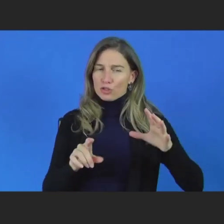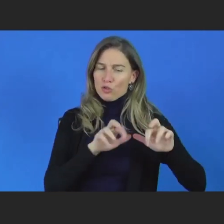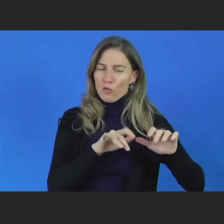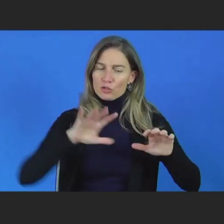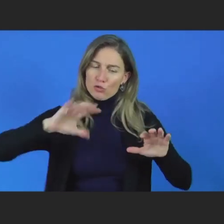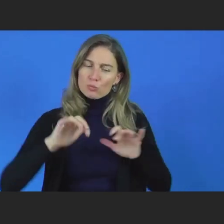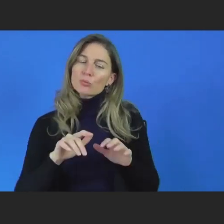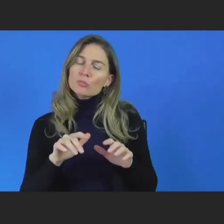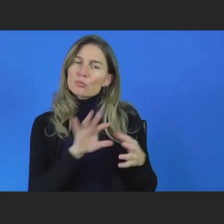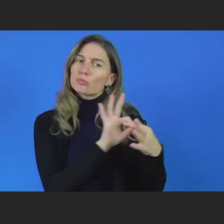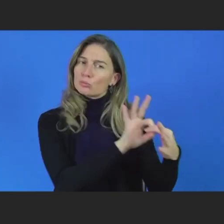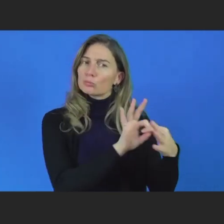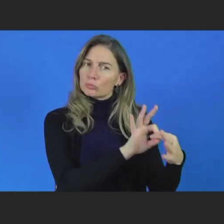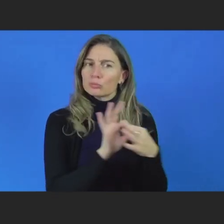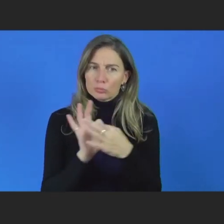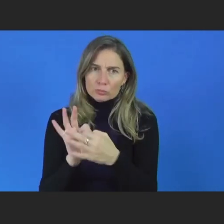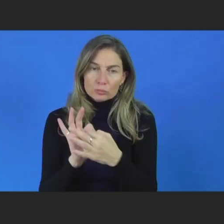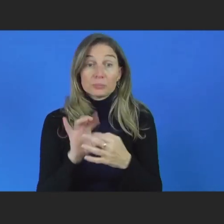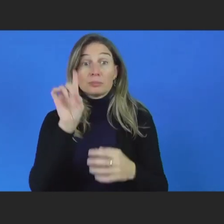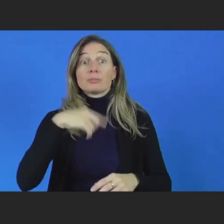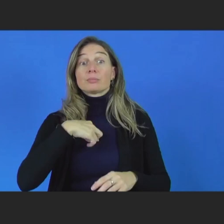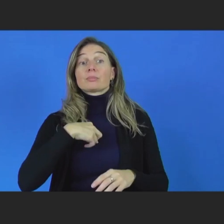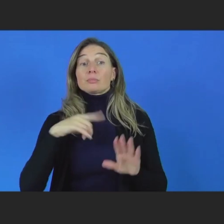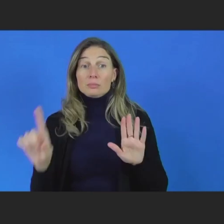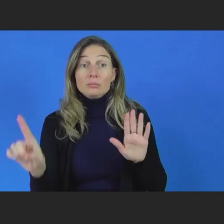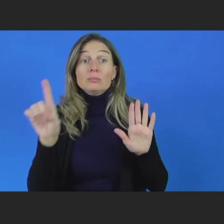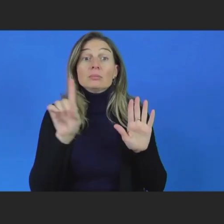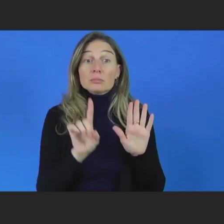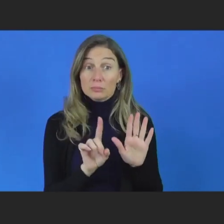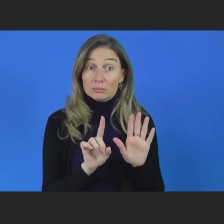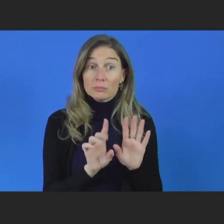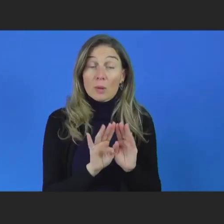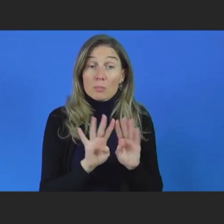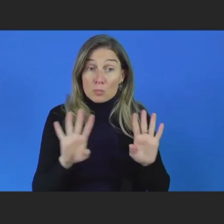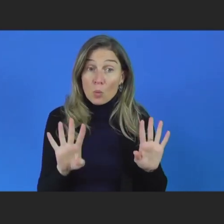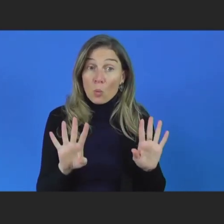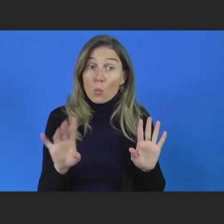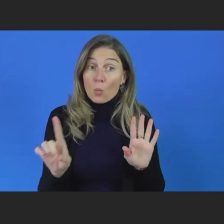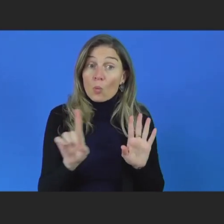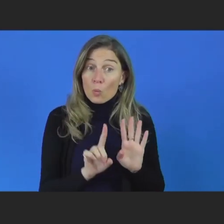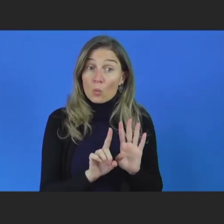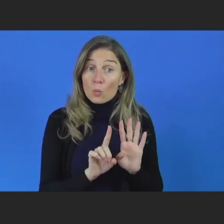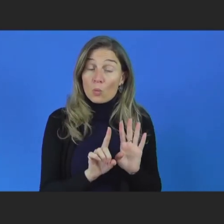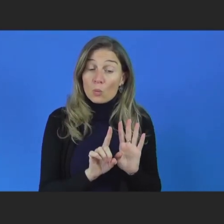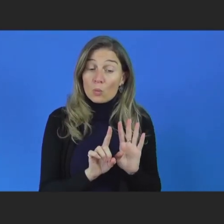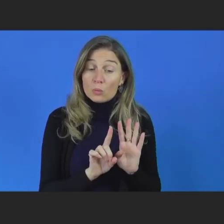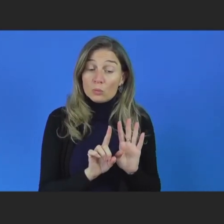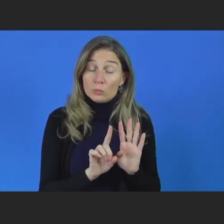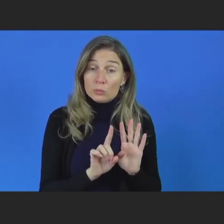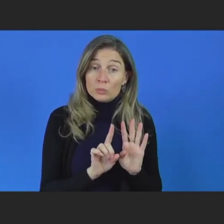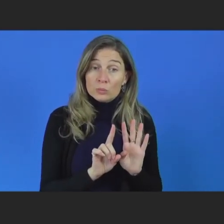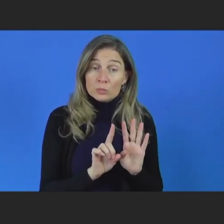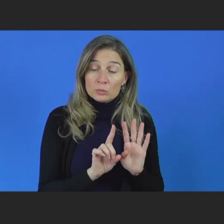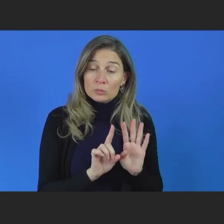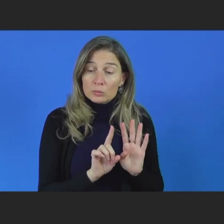Since I joined Internet Society board, I had a